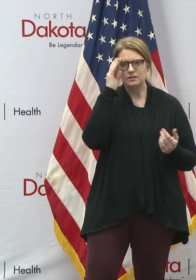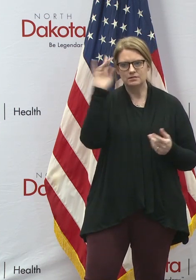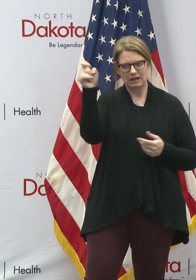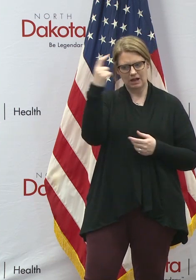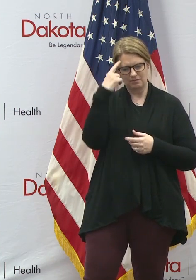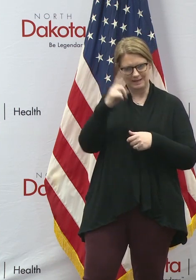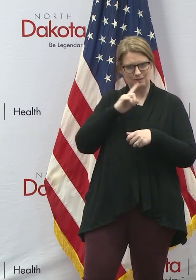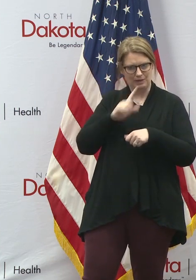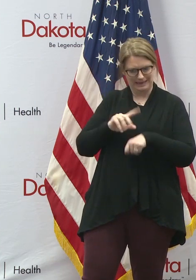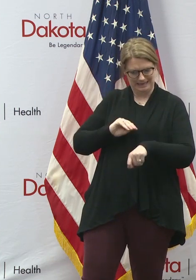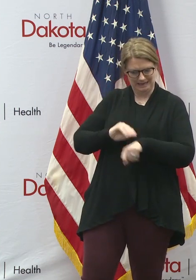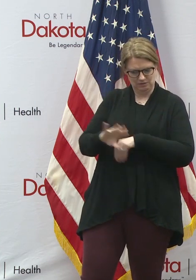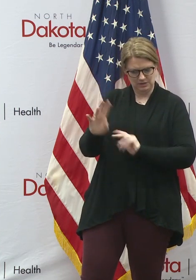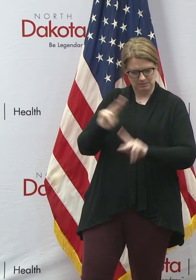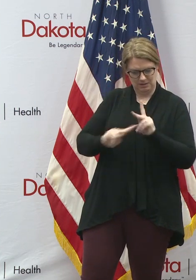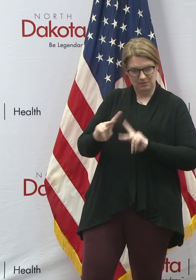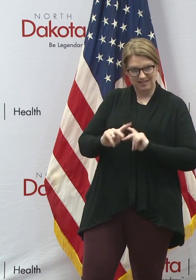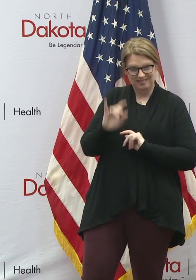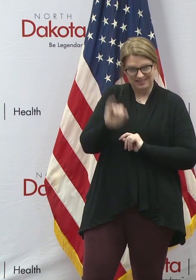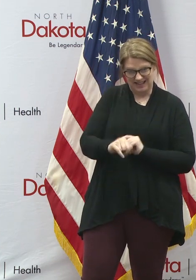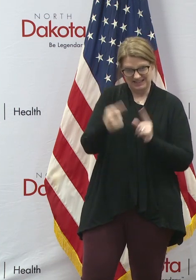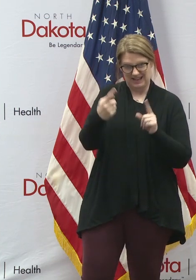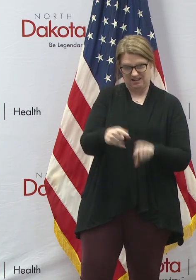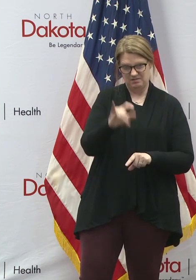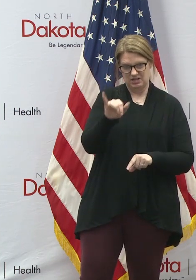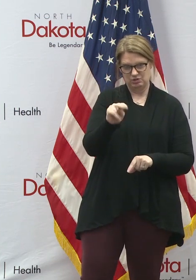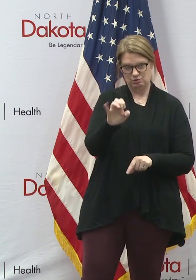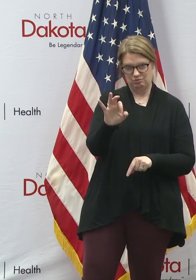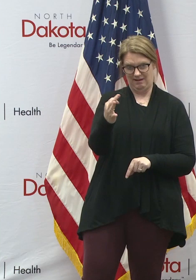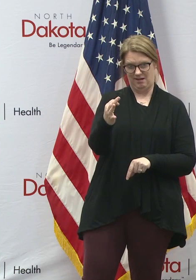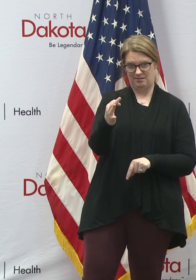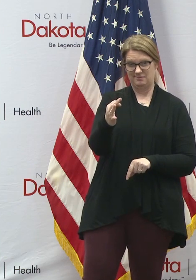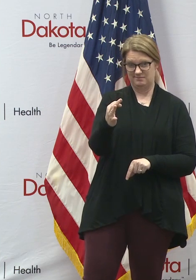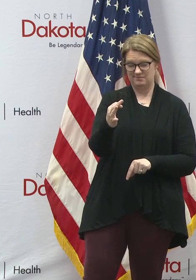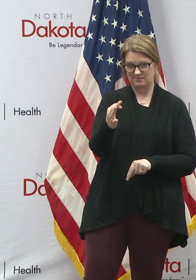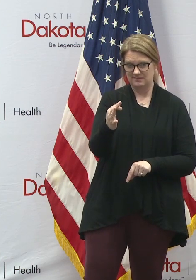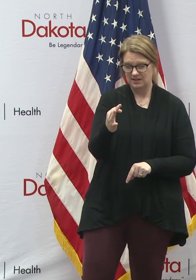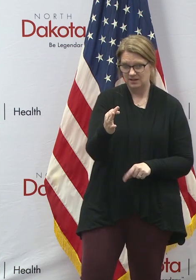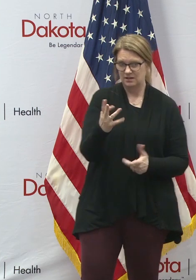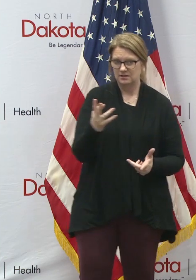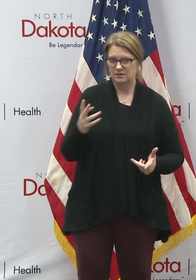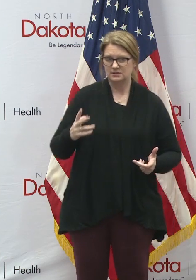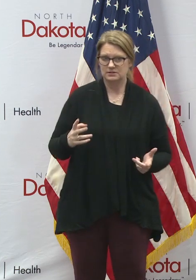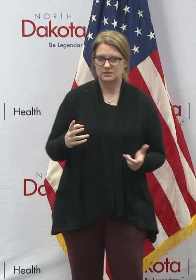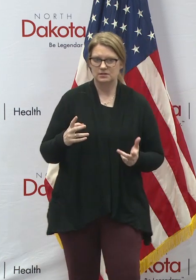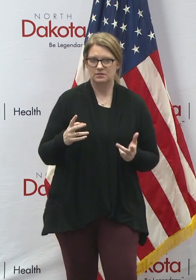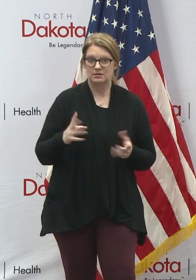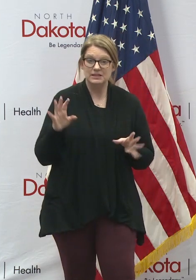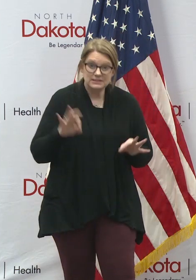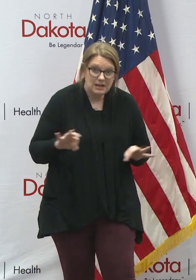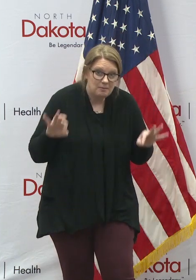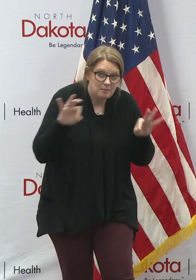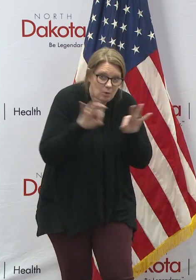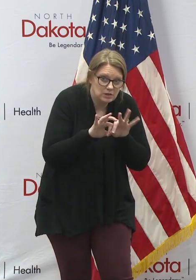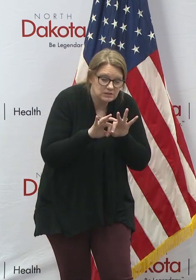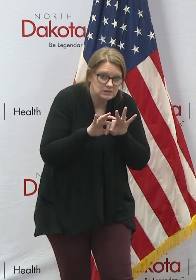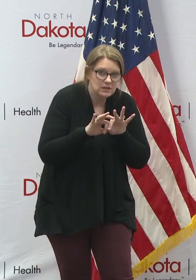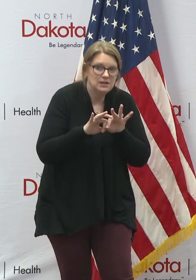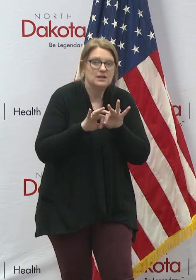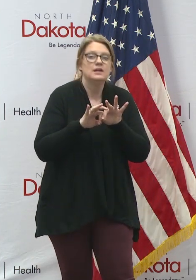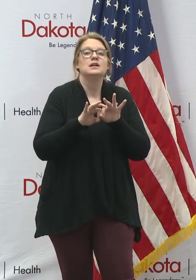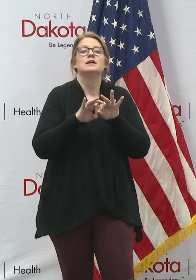that's going to happen on June 9th. And so it's very important that voters have that